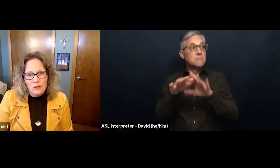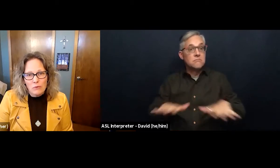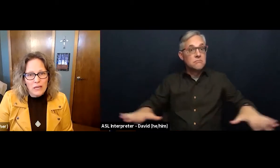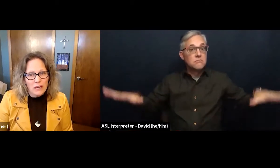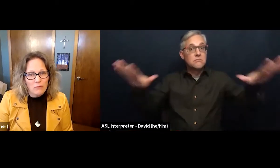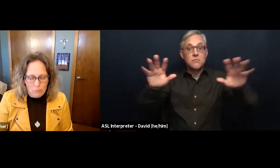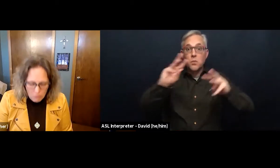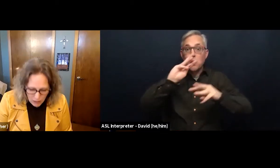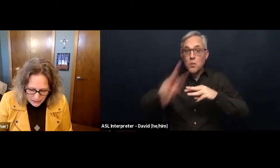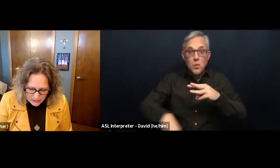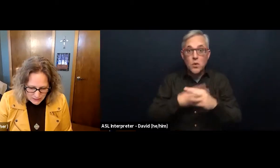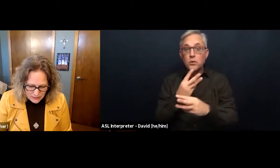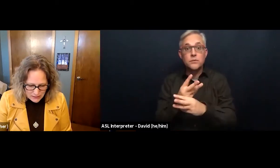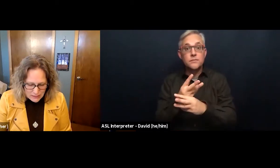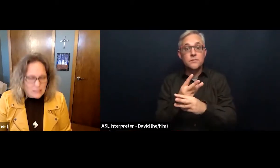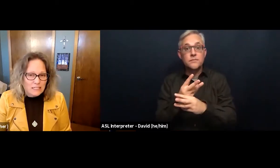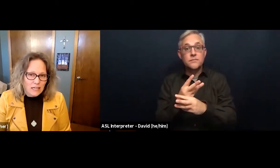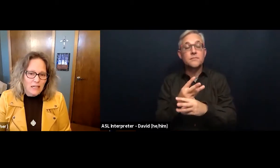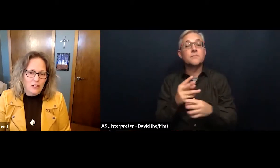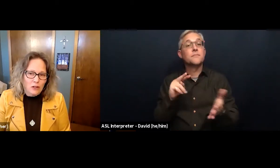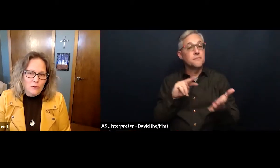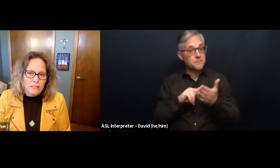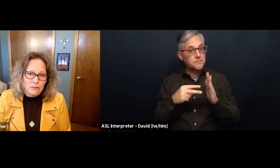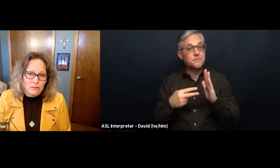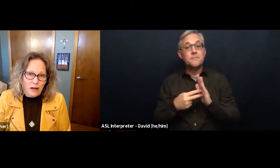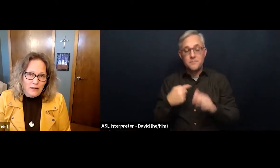we must stay close to God.